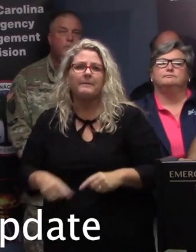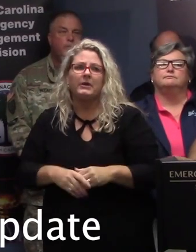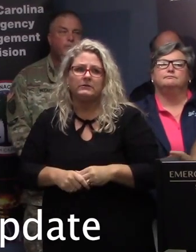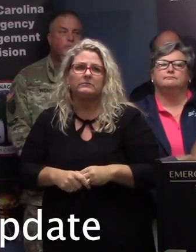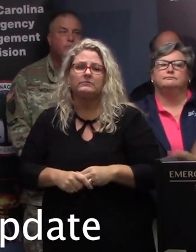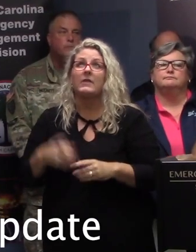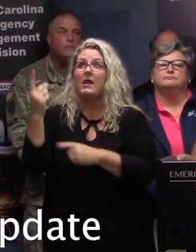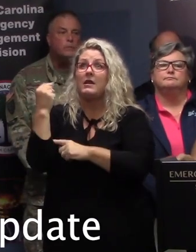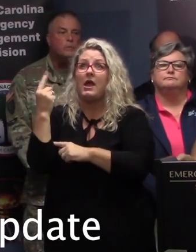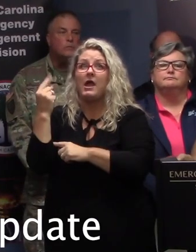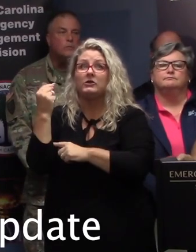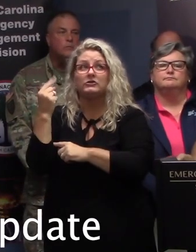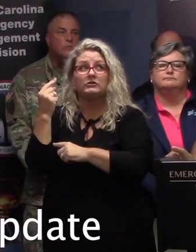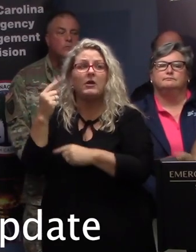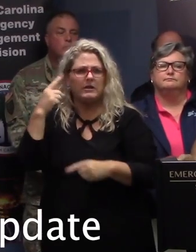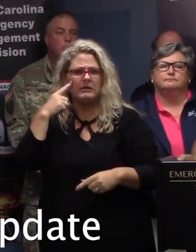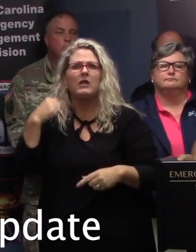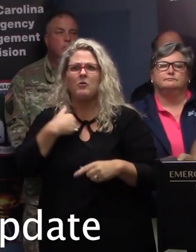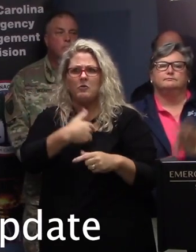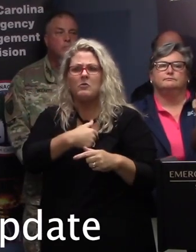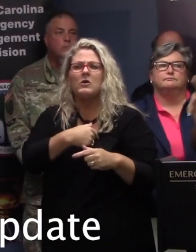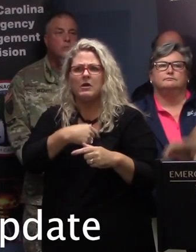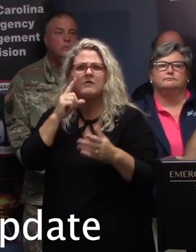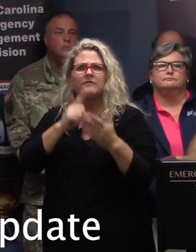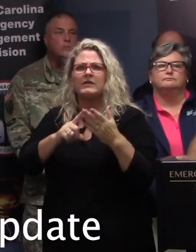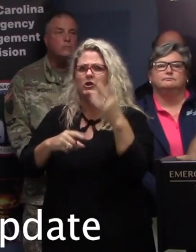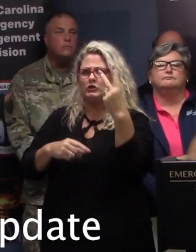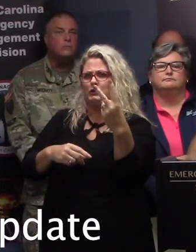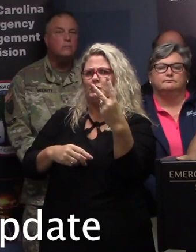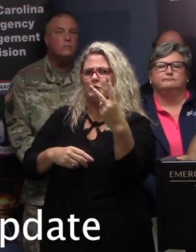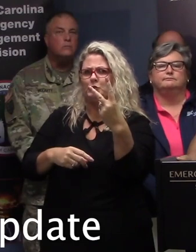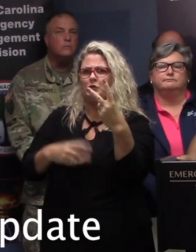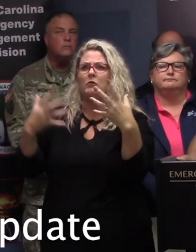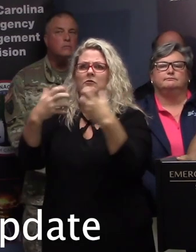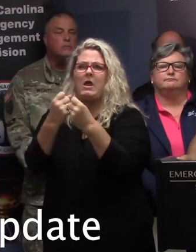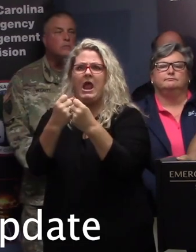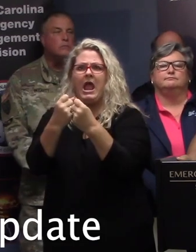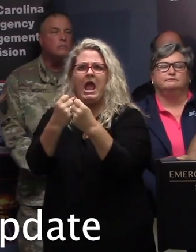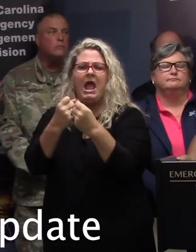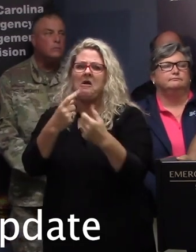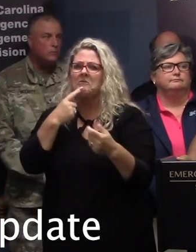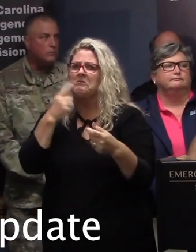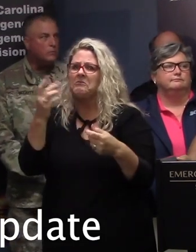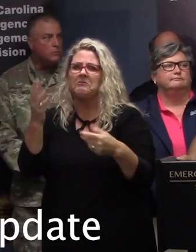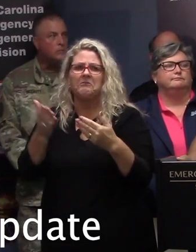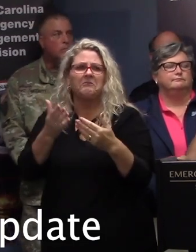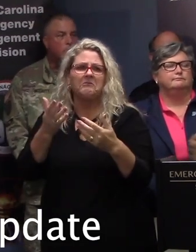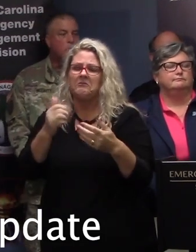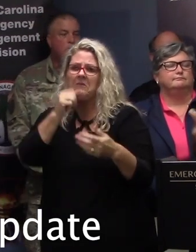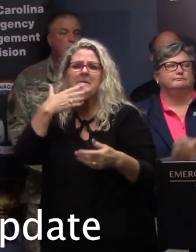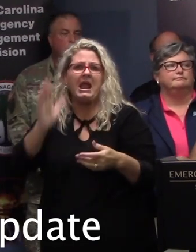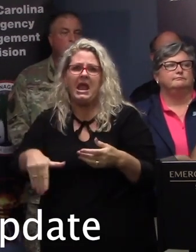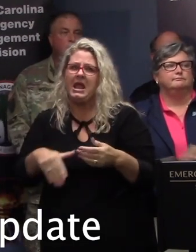Last year, I think we worked, investigated two minor collisions on the reverted side. So